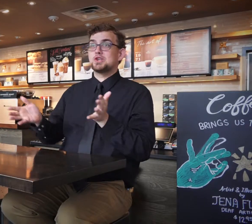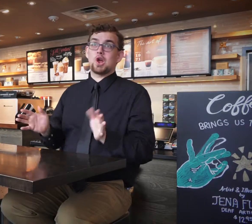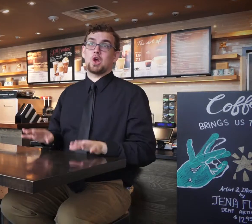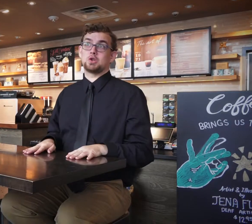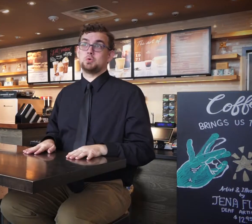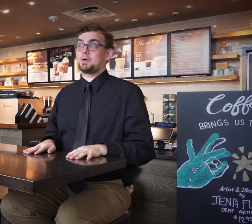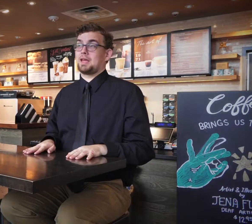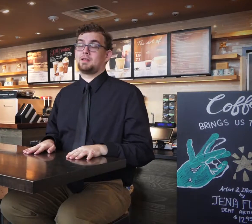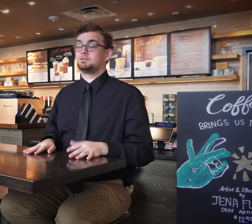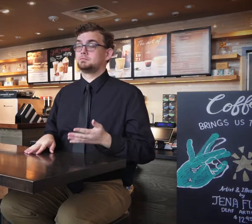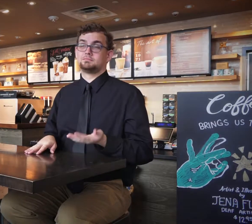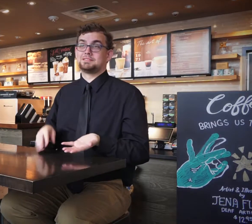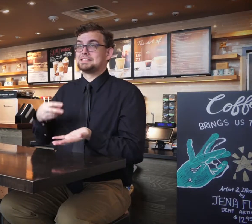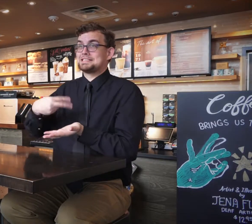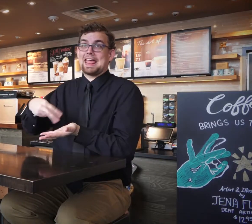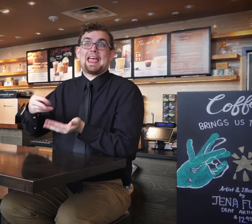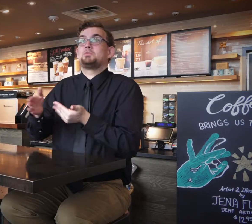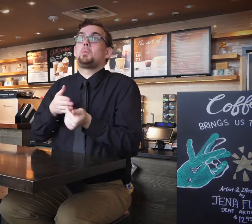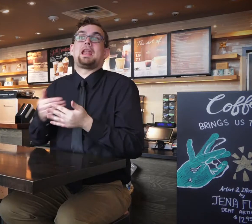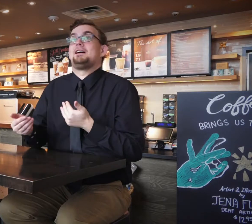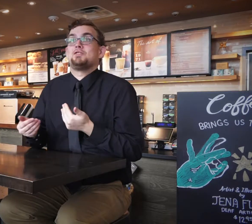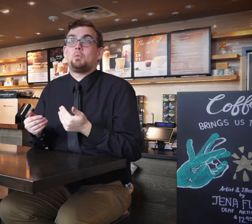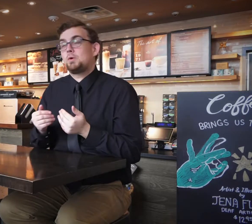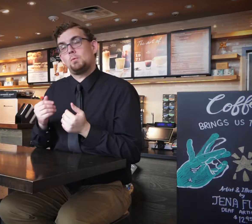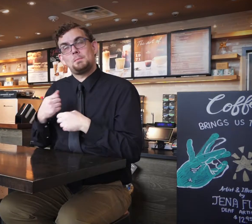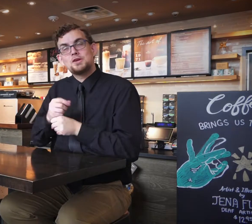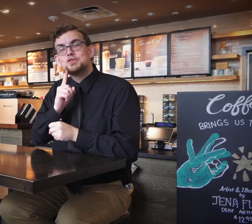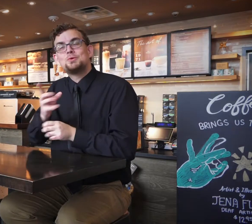We'll do a dance, whatever, but we'll make sure that you get the correct beverage.